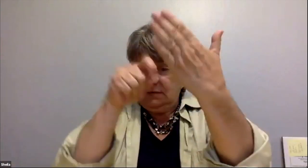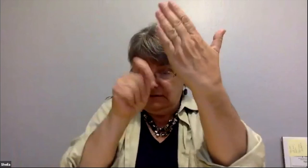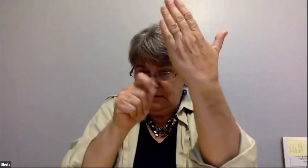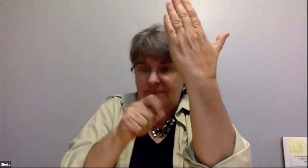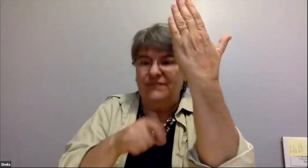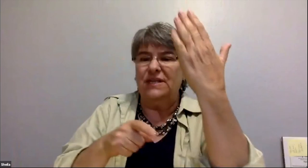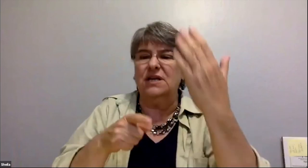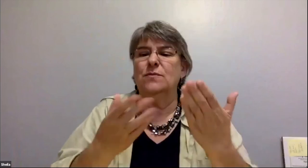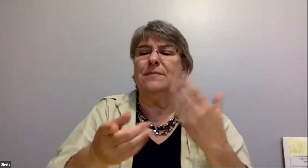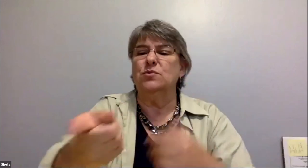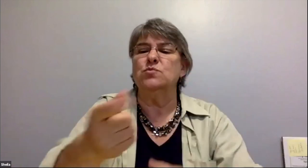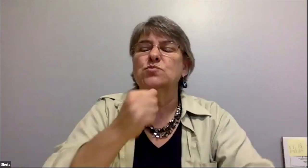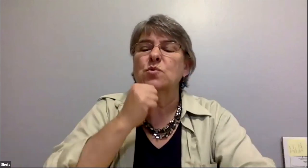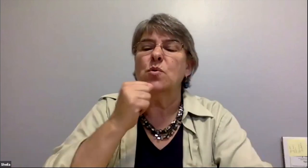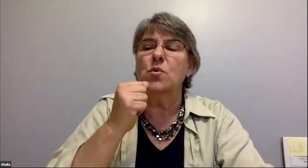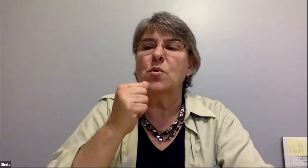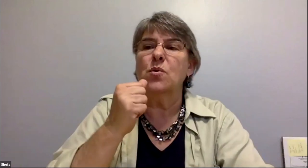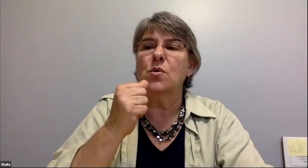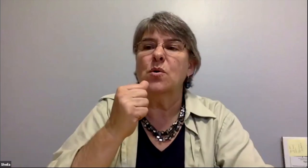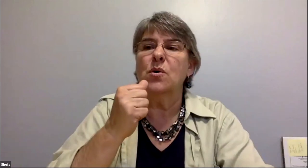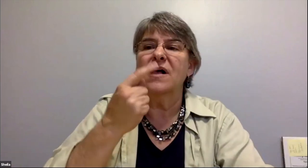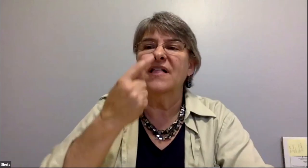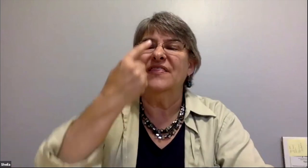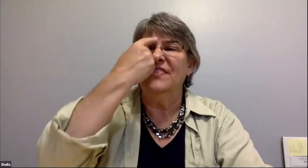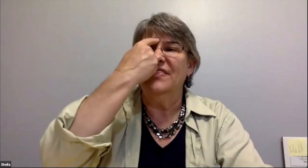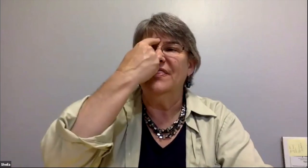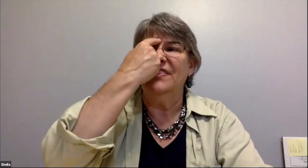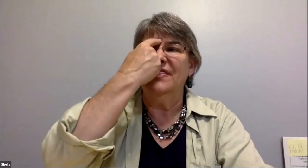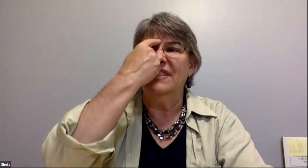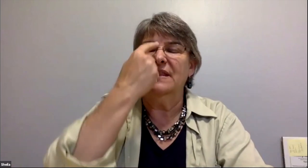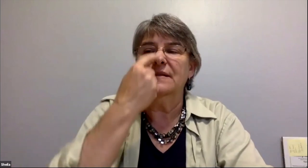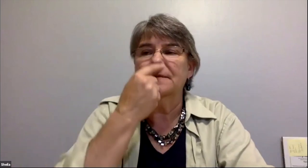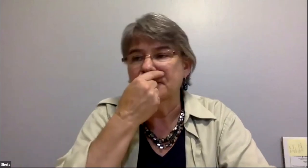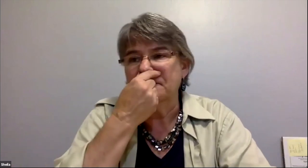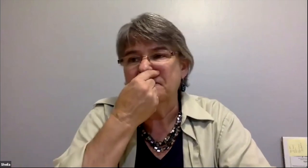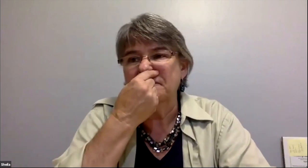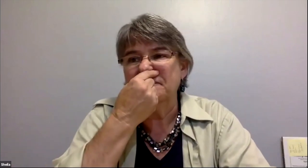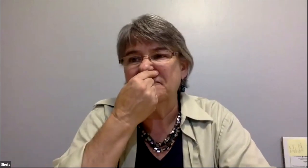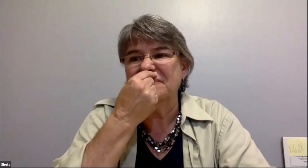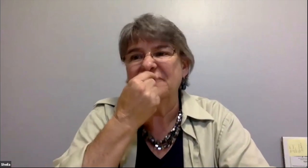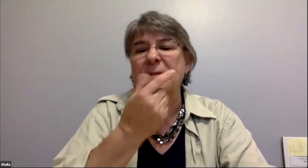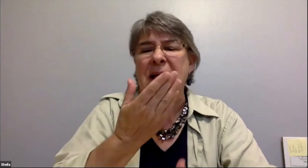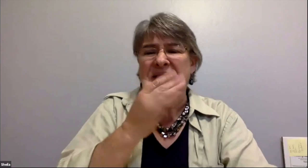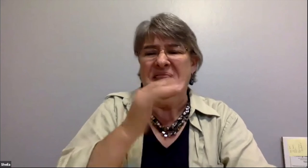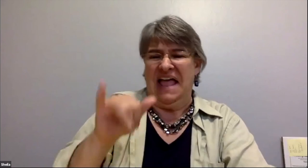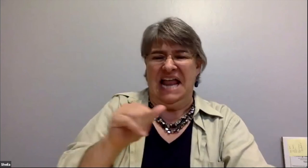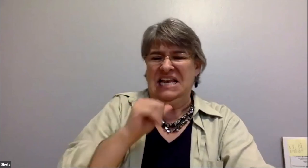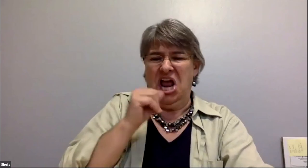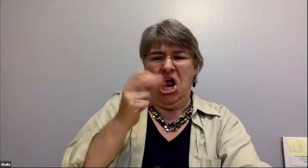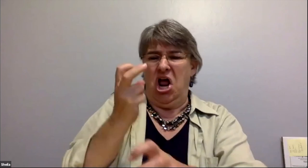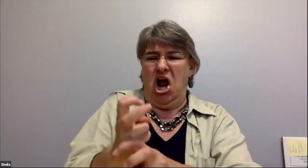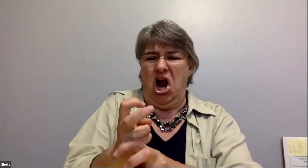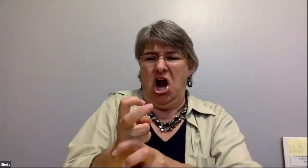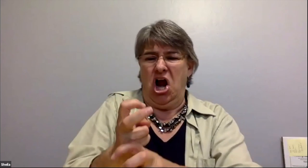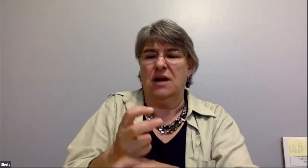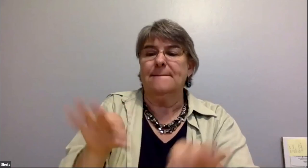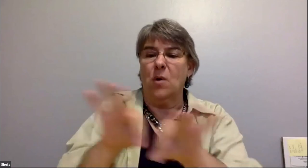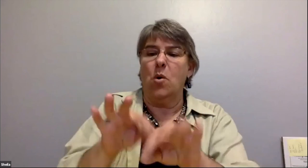academically hard but they're not really that hard if you have people that you can rely on to give you good